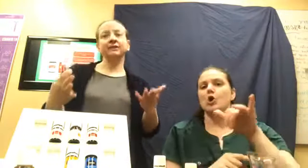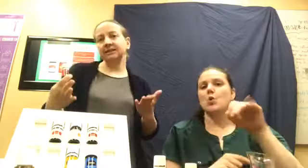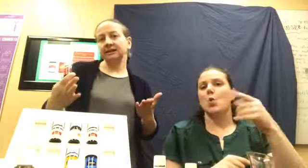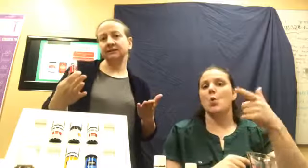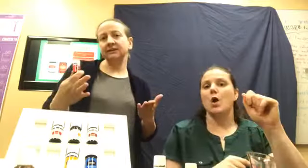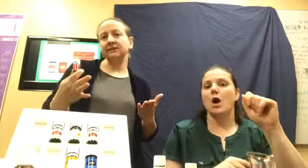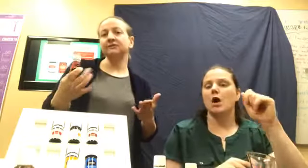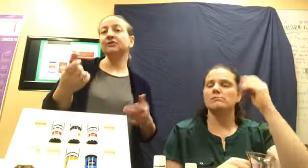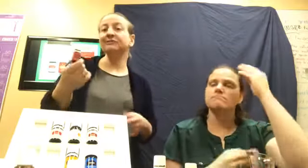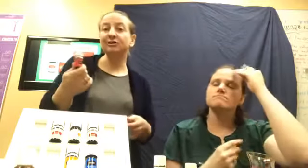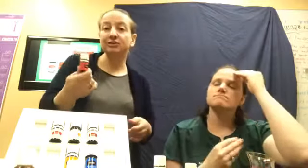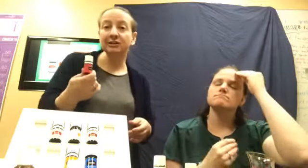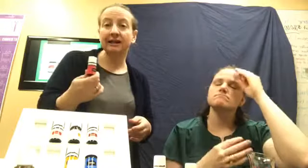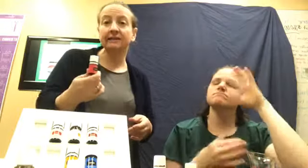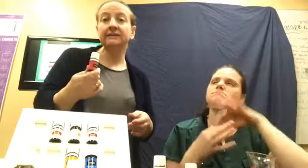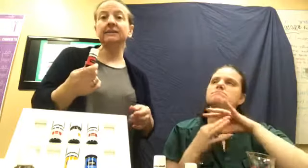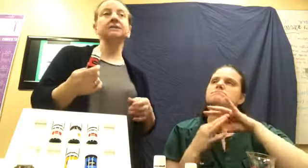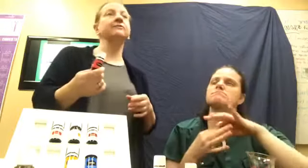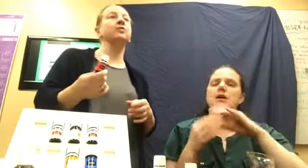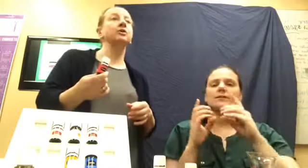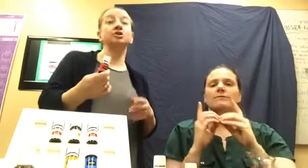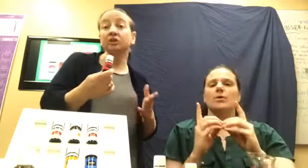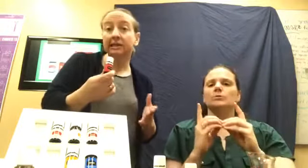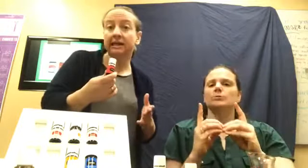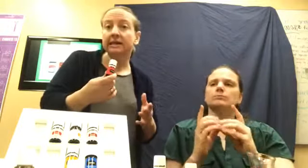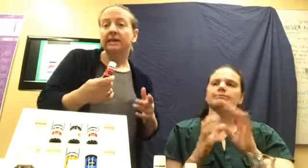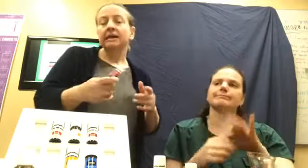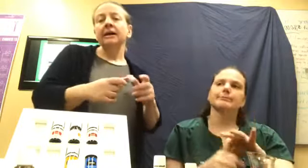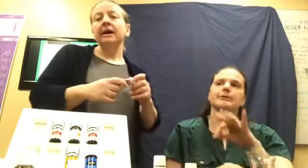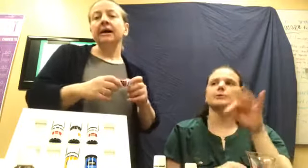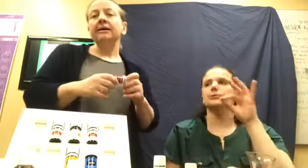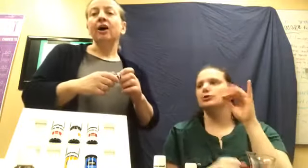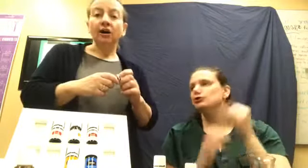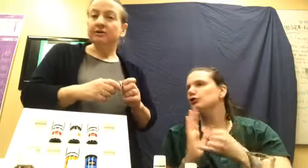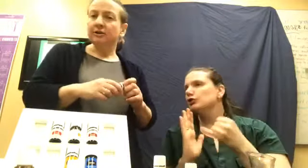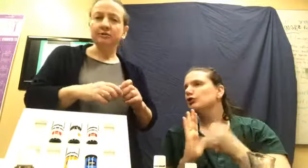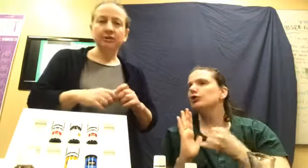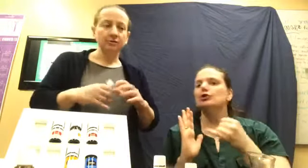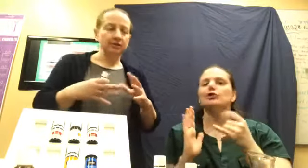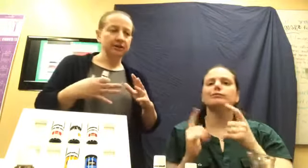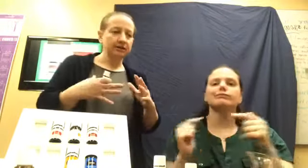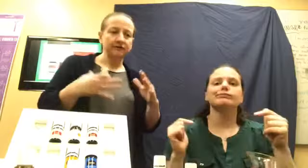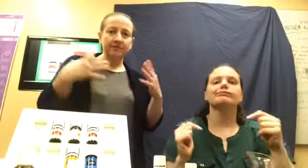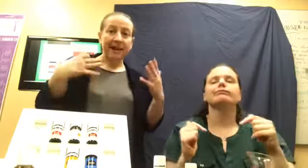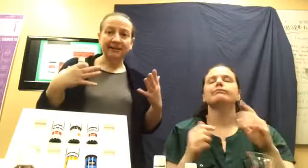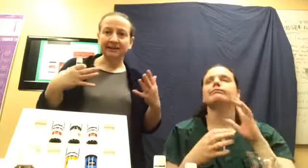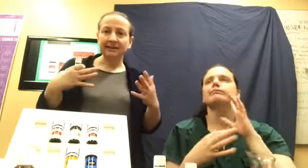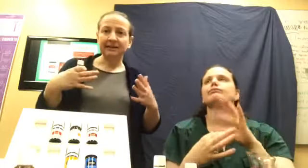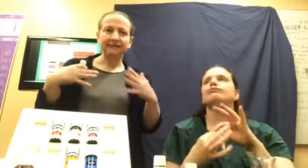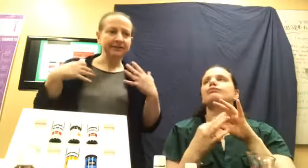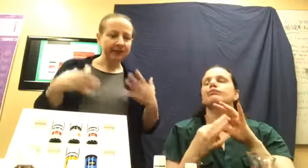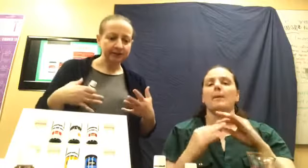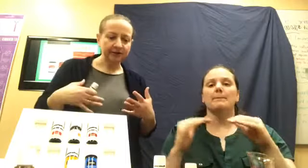activities, for devotional activities, for journaling, also just really good for balancing, for centering,